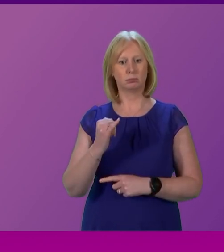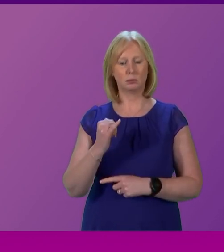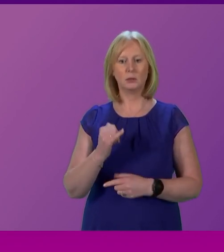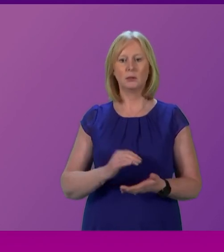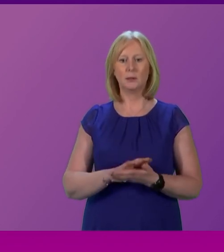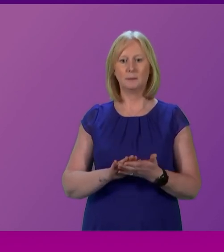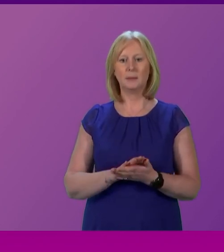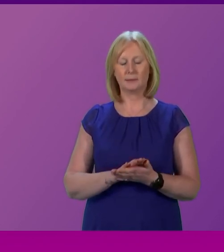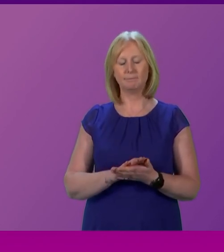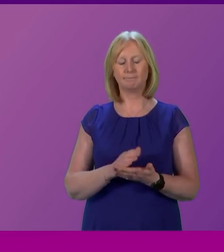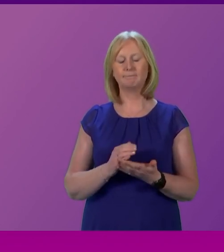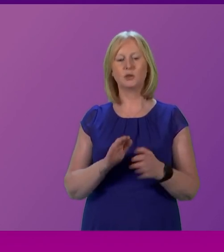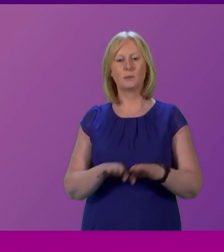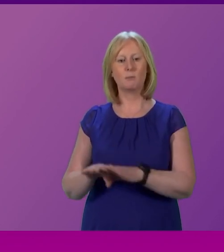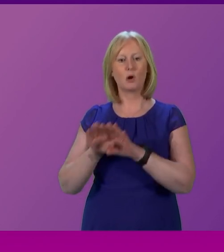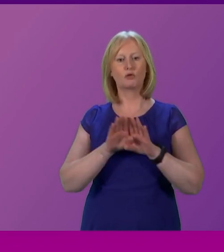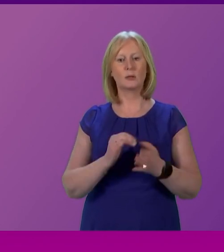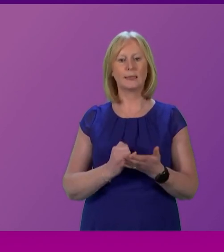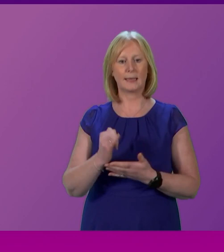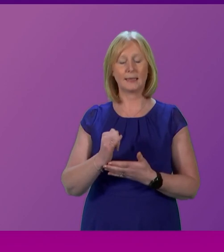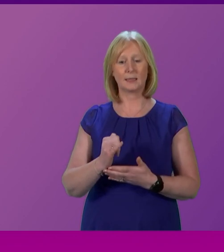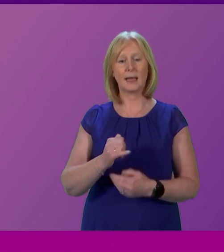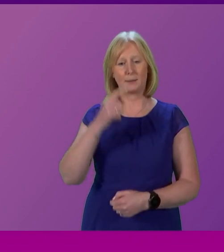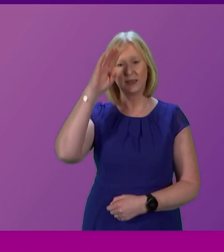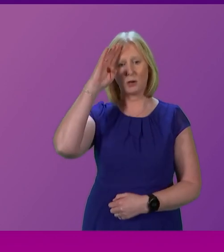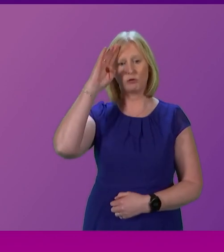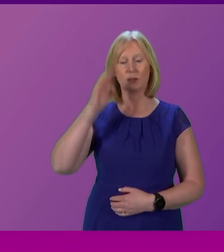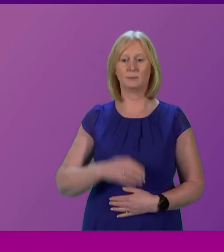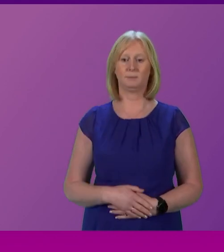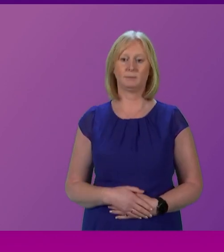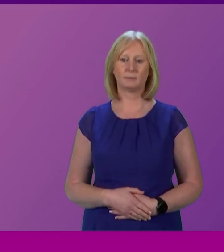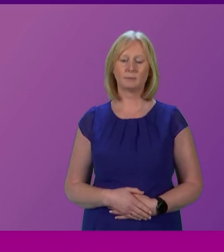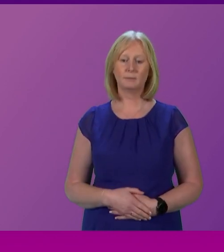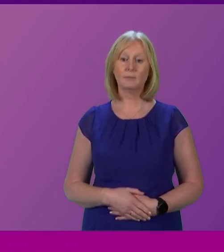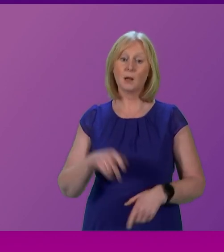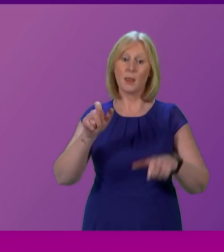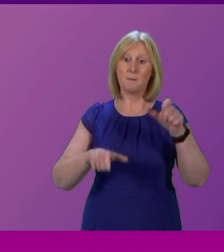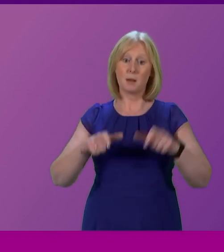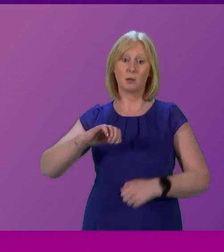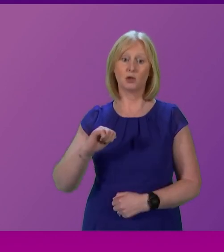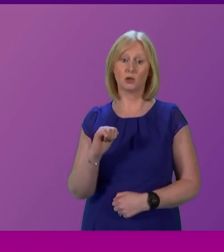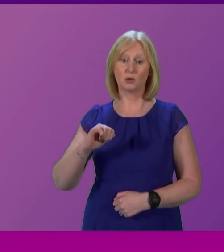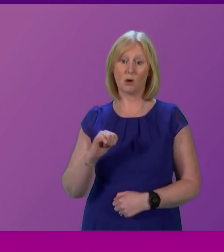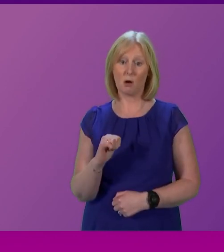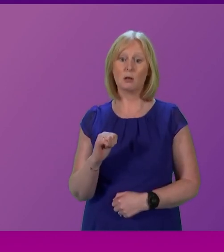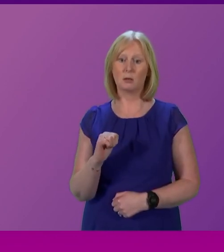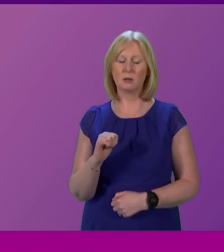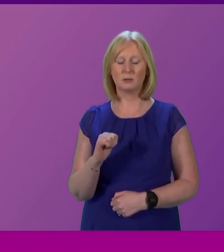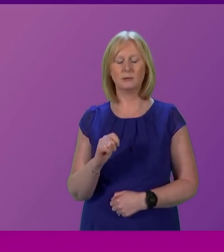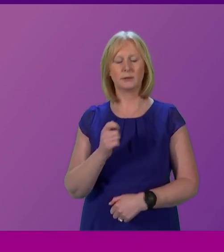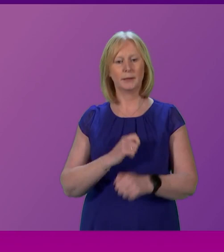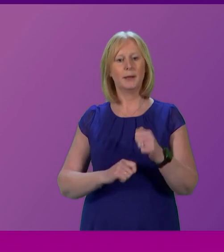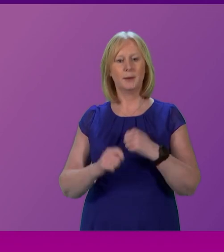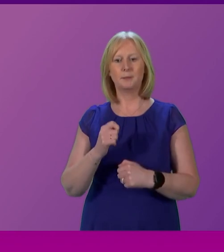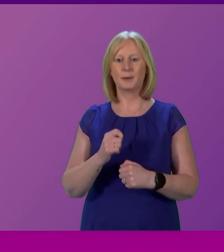democracy instead, is a dangerous thing. But it is a thing that people in Scotland are becoming increasingly accustomed